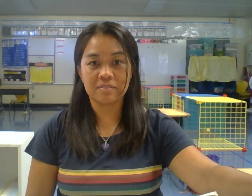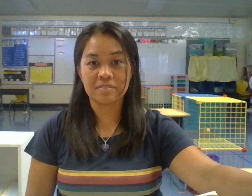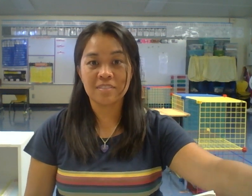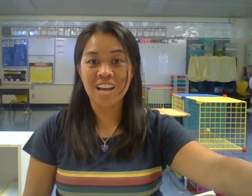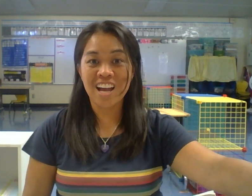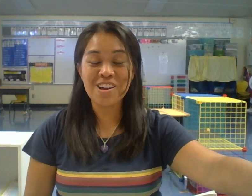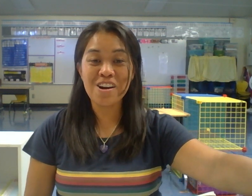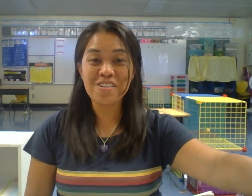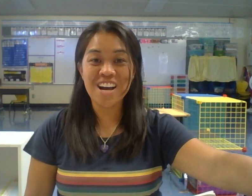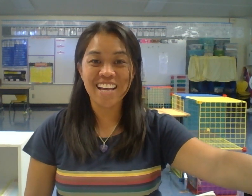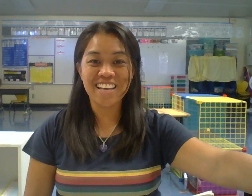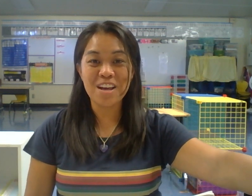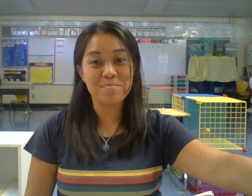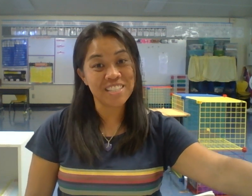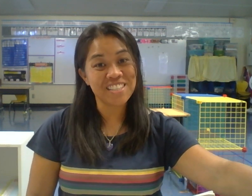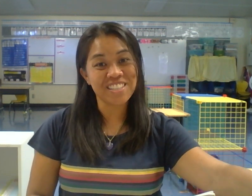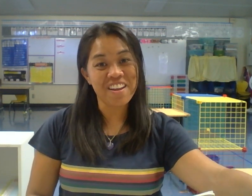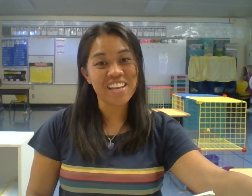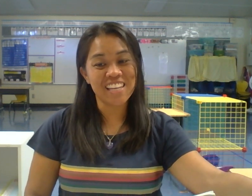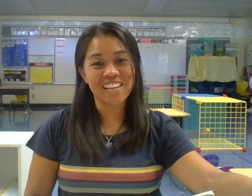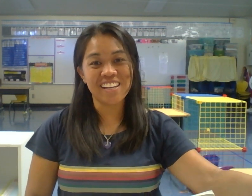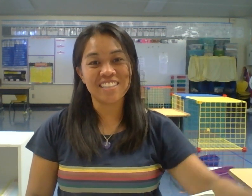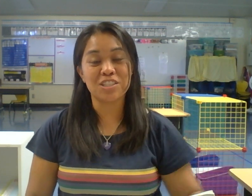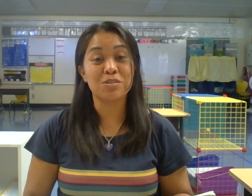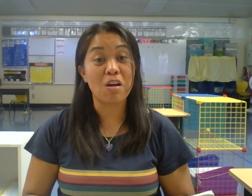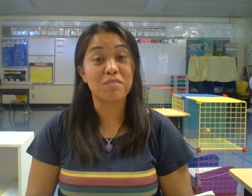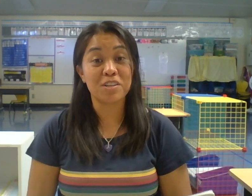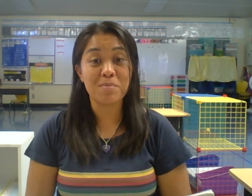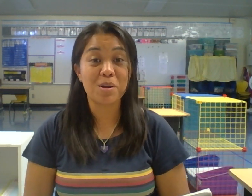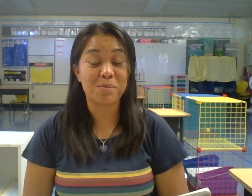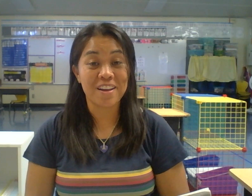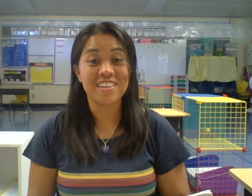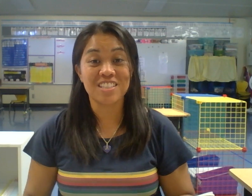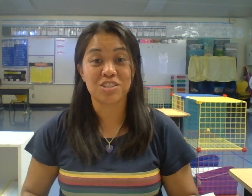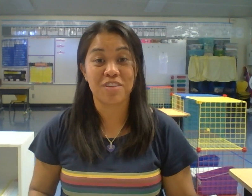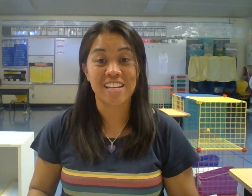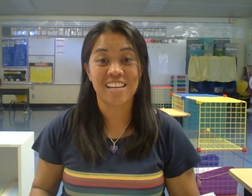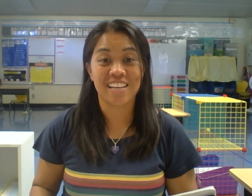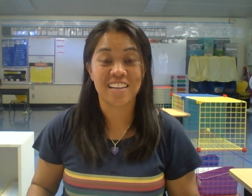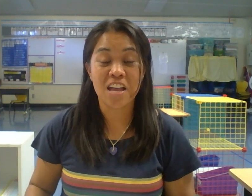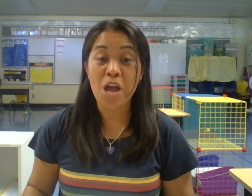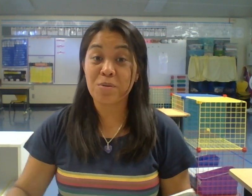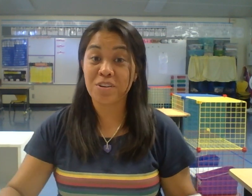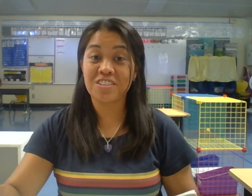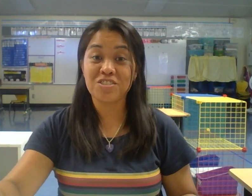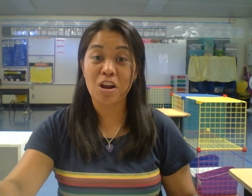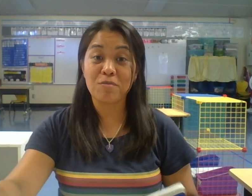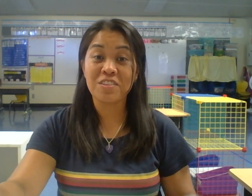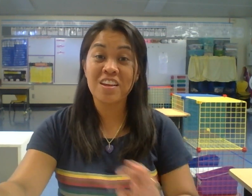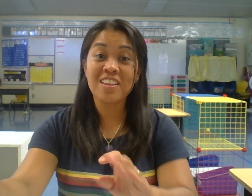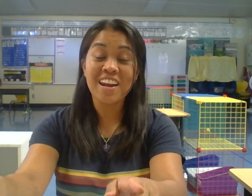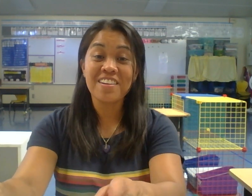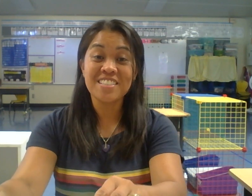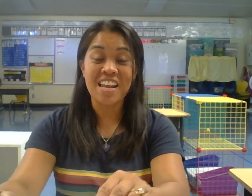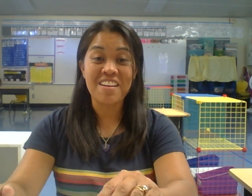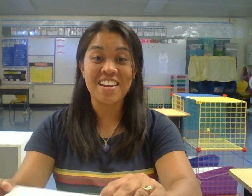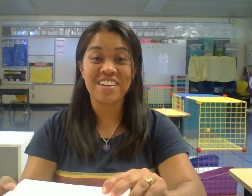Aloha Ohana! Mrs. Clark here to do our phonemic awareness training. We're going to start up with letters and our letter